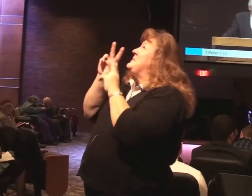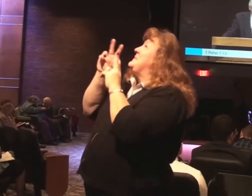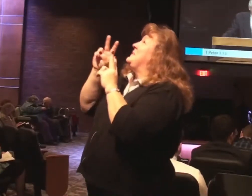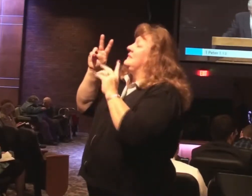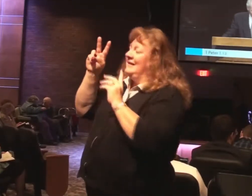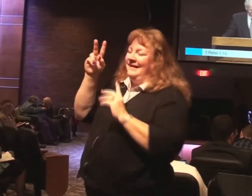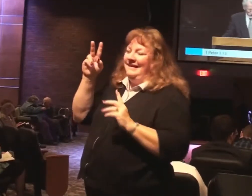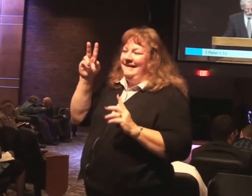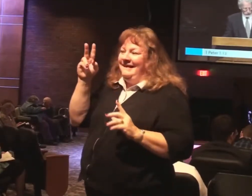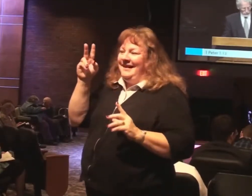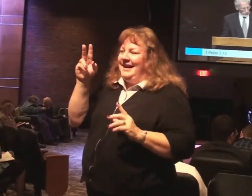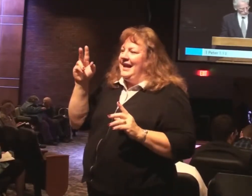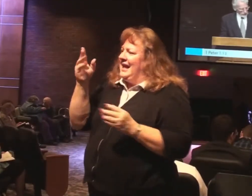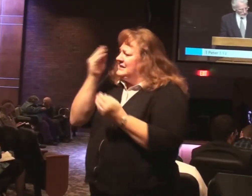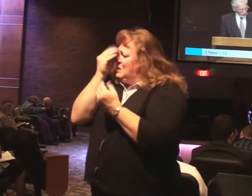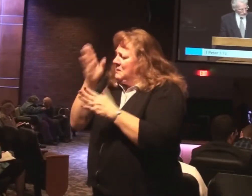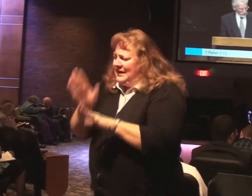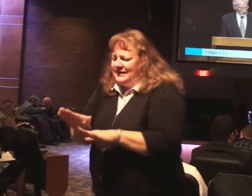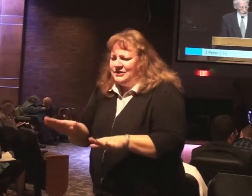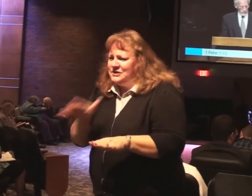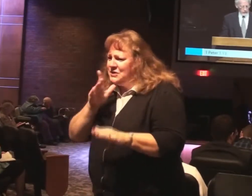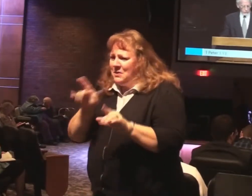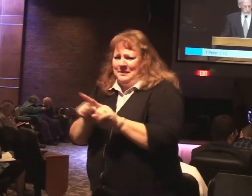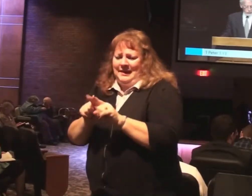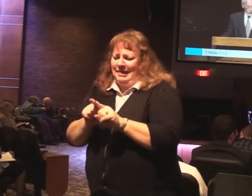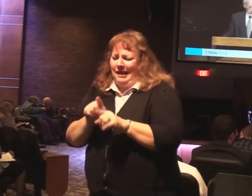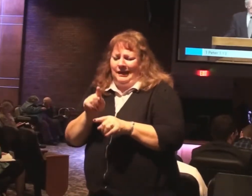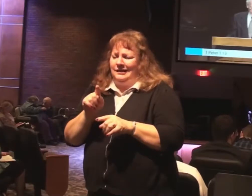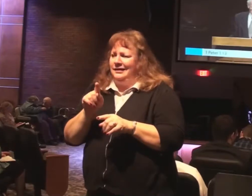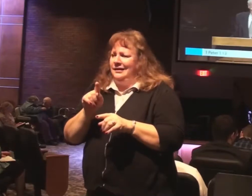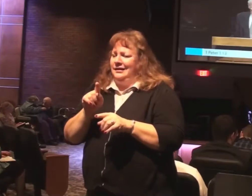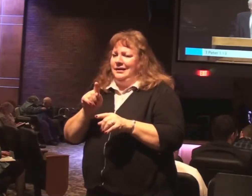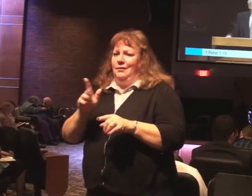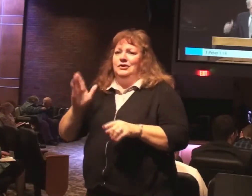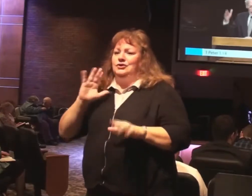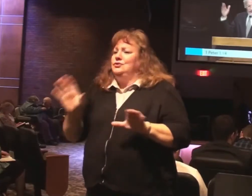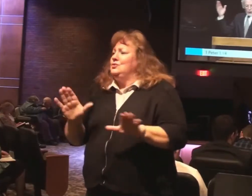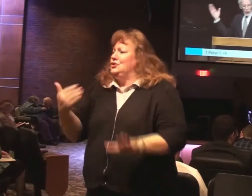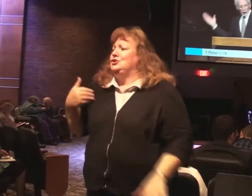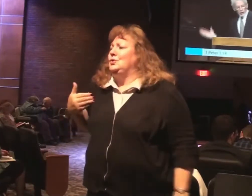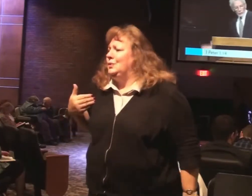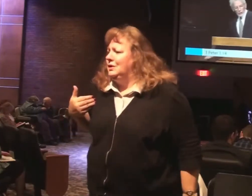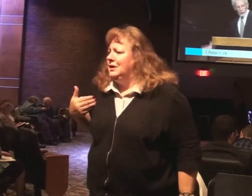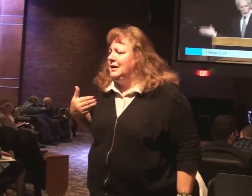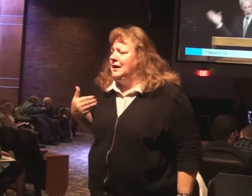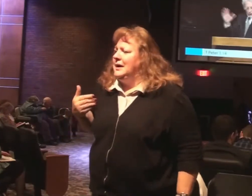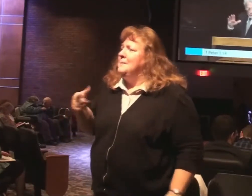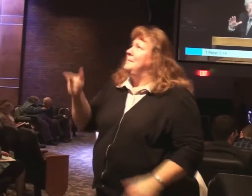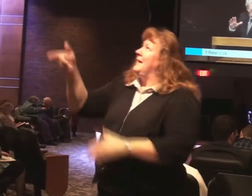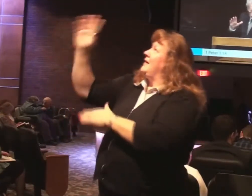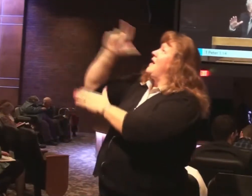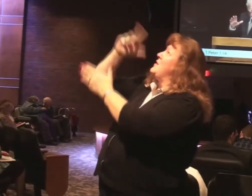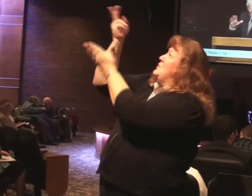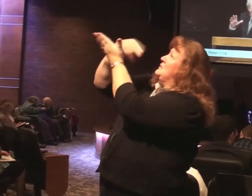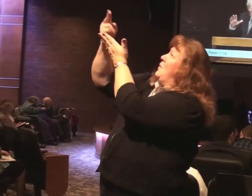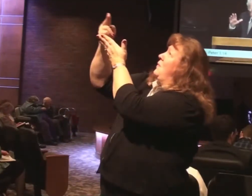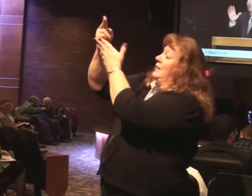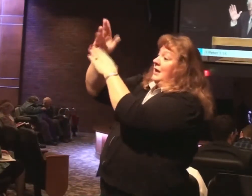As obedient children. Don't be conformed to the former lusts which are yours in ignorance. But like the holy one who called you. Be